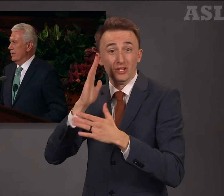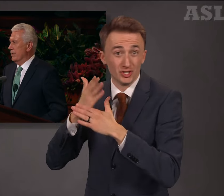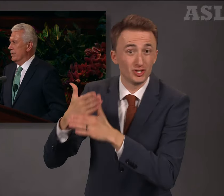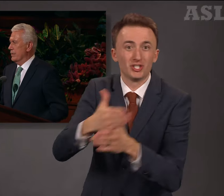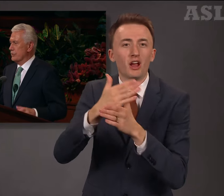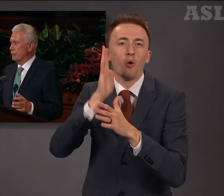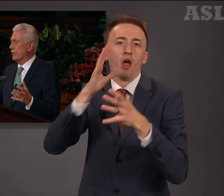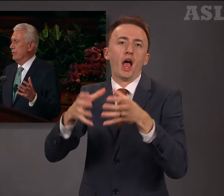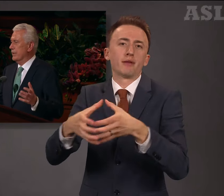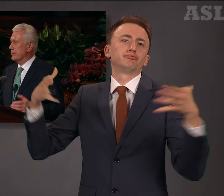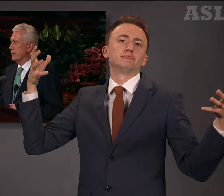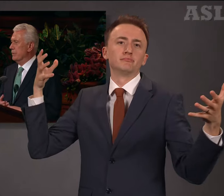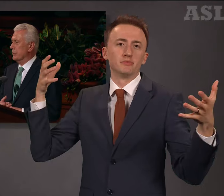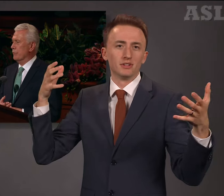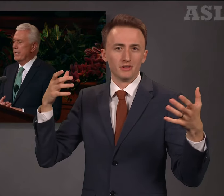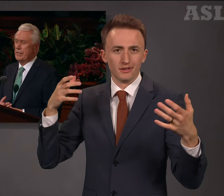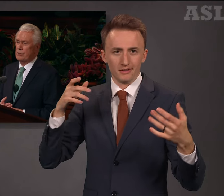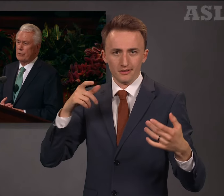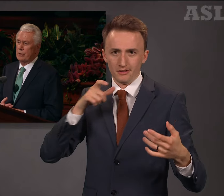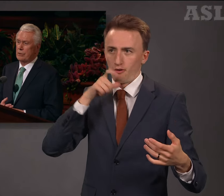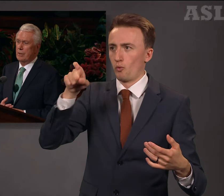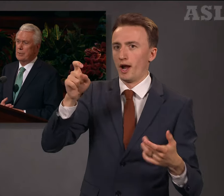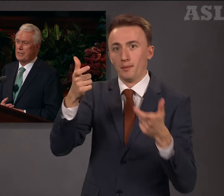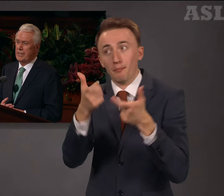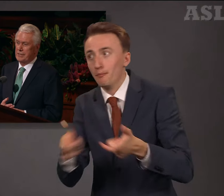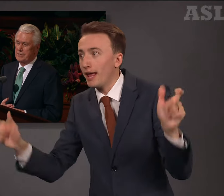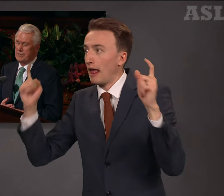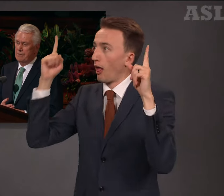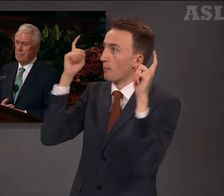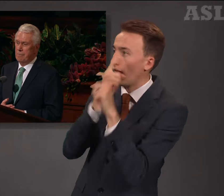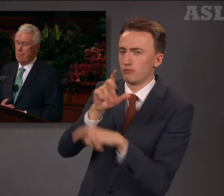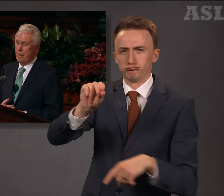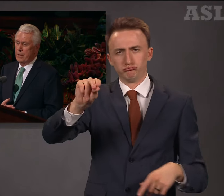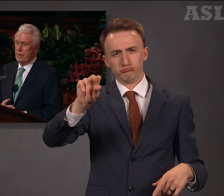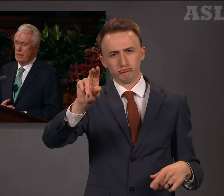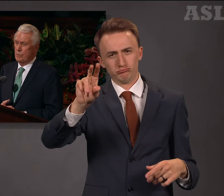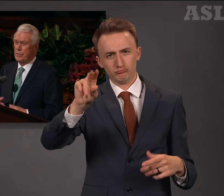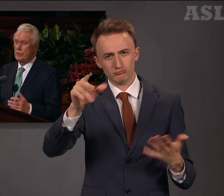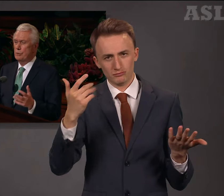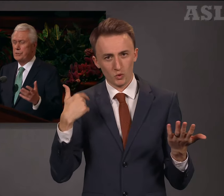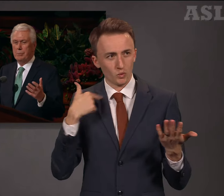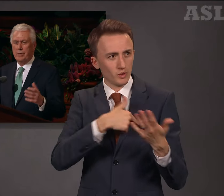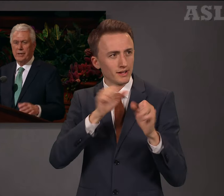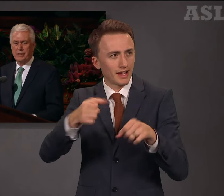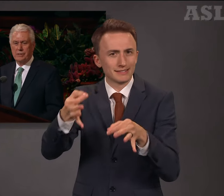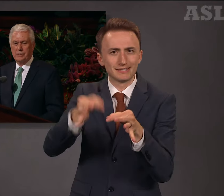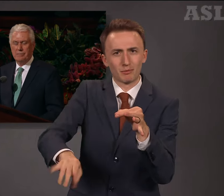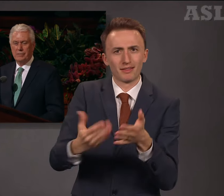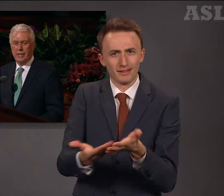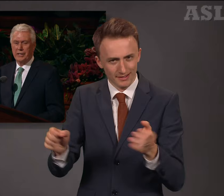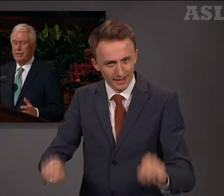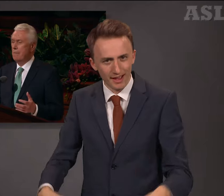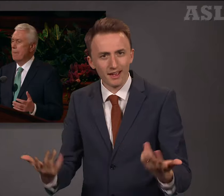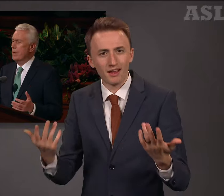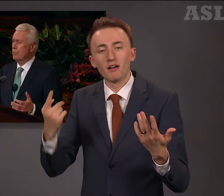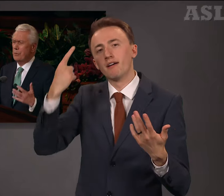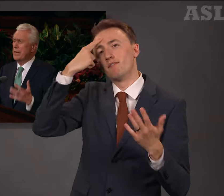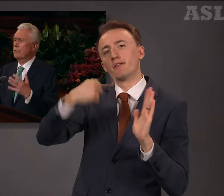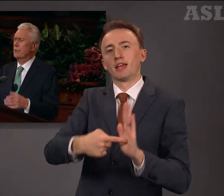It doesn't require something grand or complicated. We can do simple things like praying for